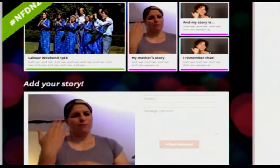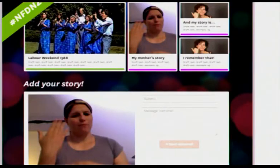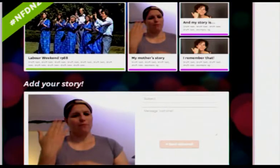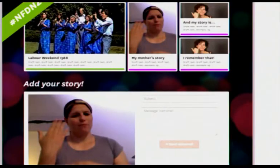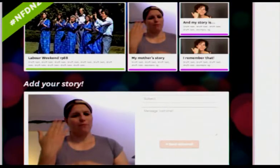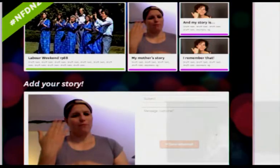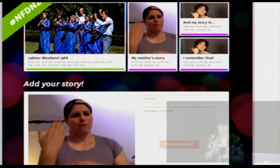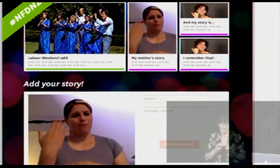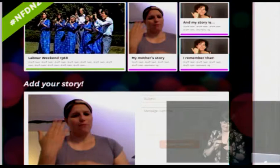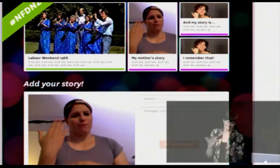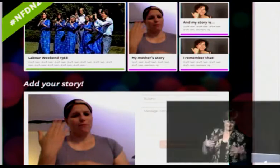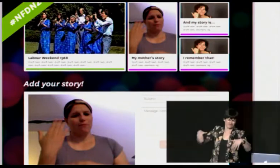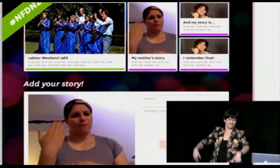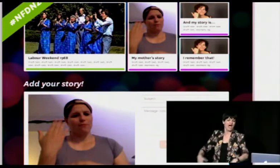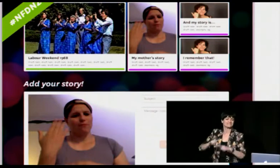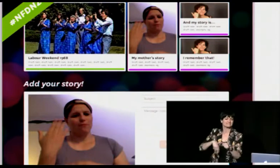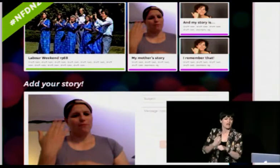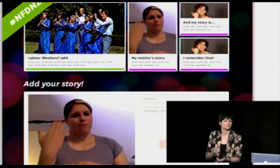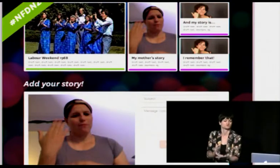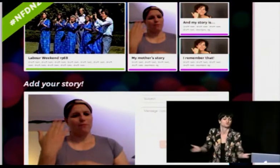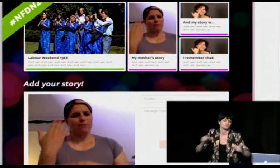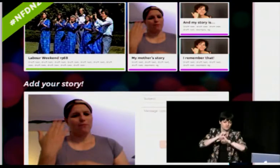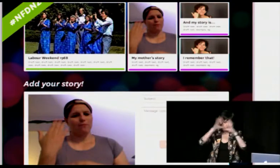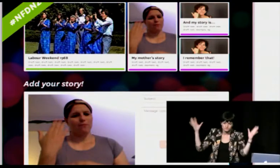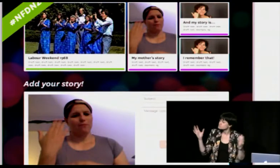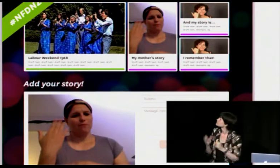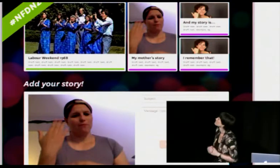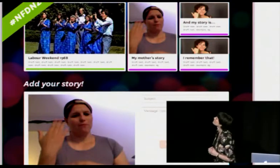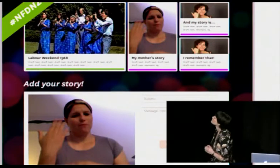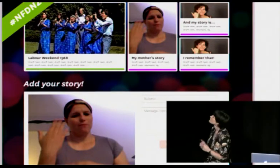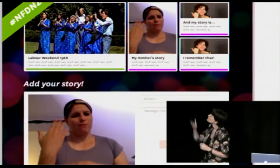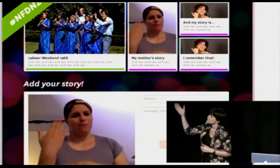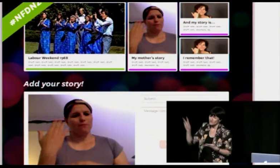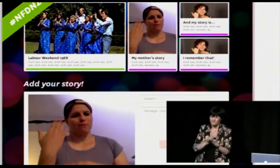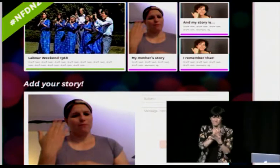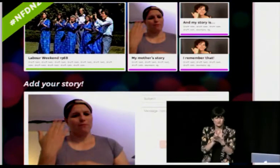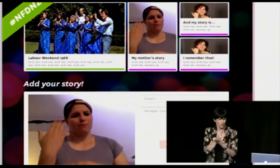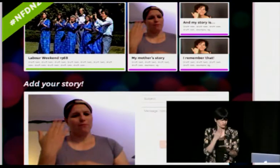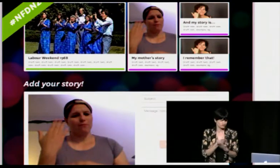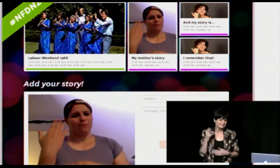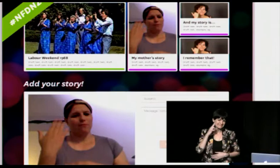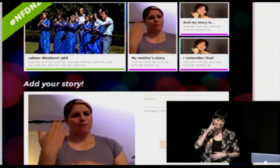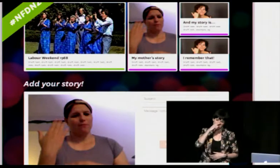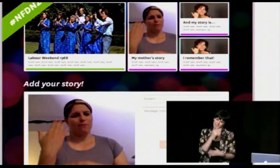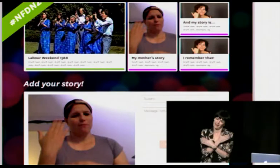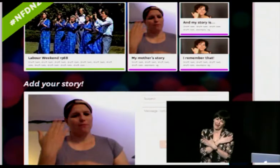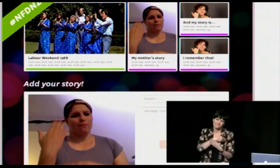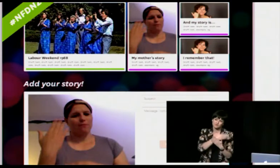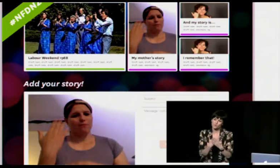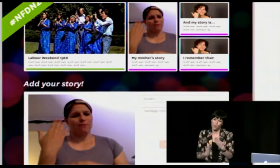this is not actually what the final website looks like this is just a draft to show you to give you an idea but let's say the video